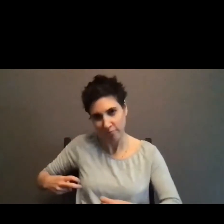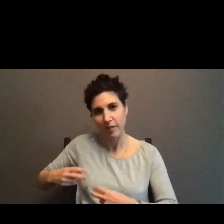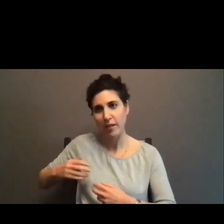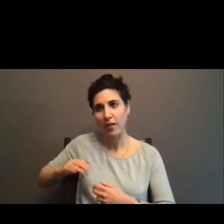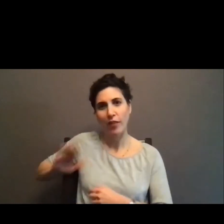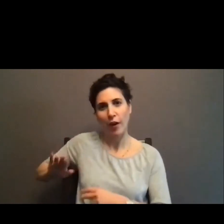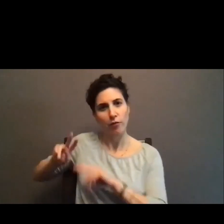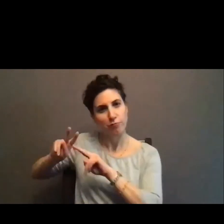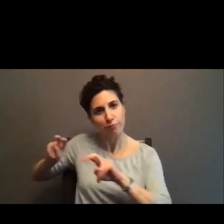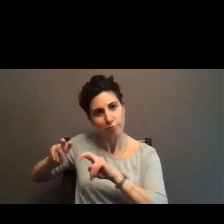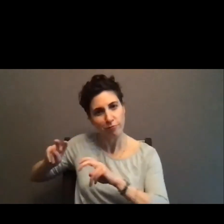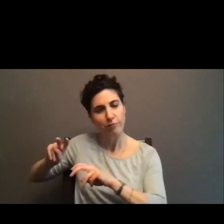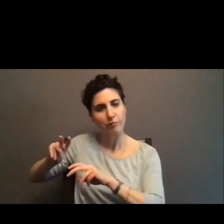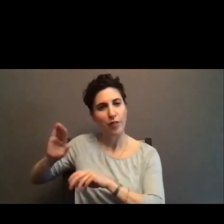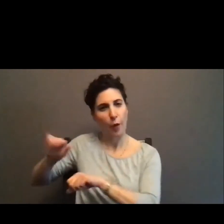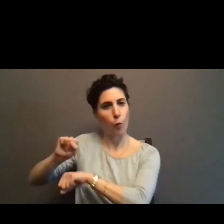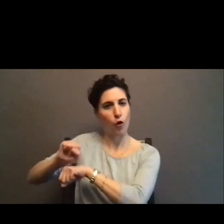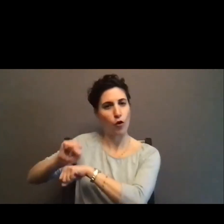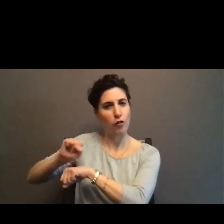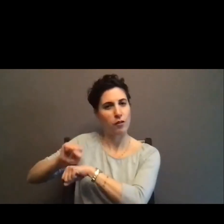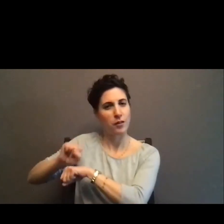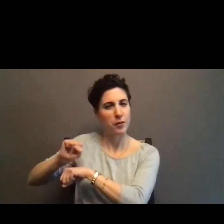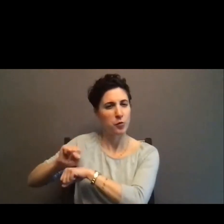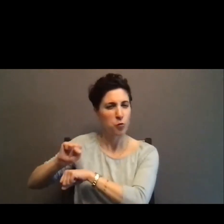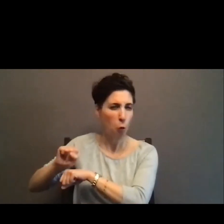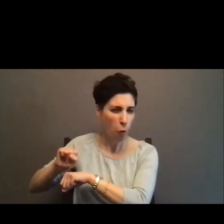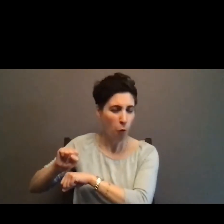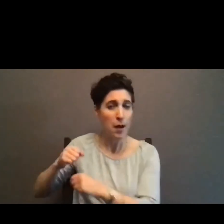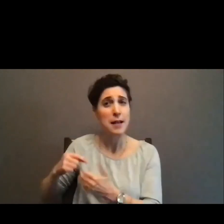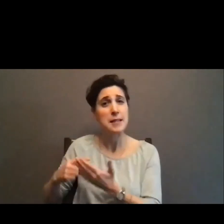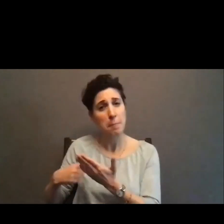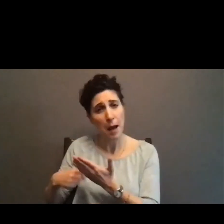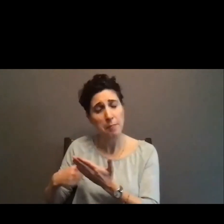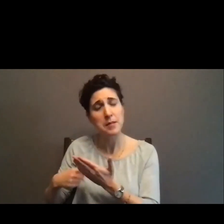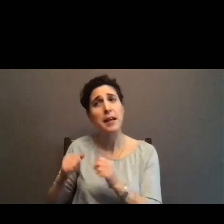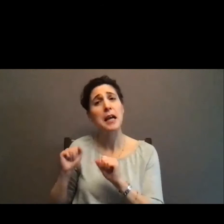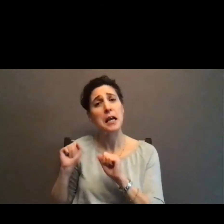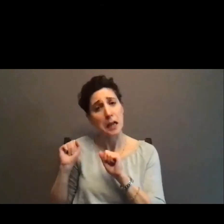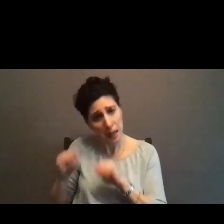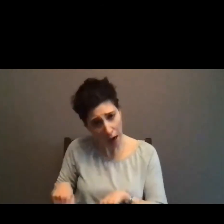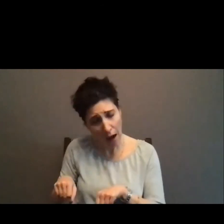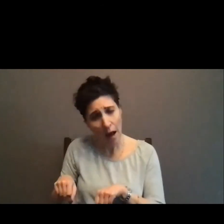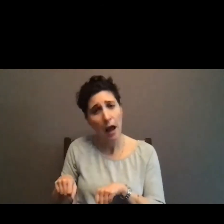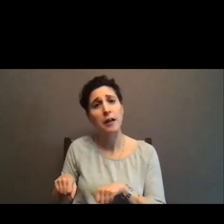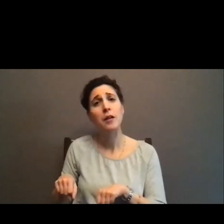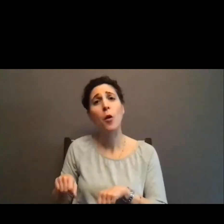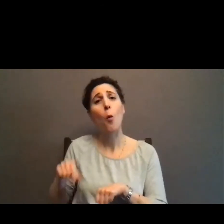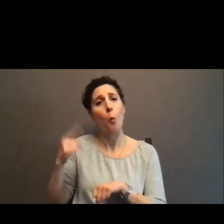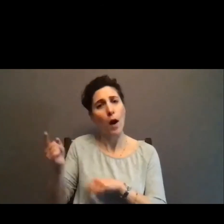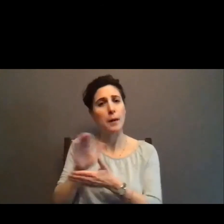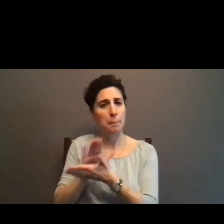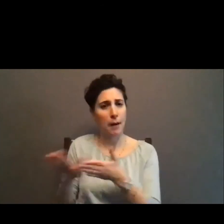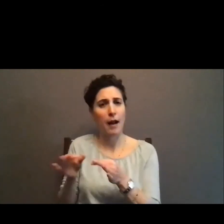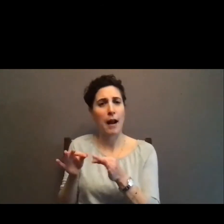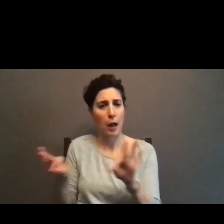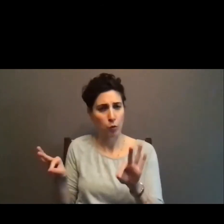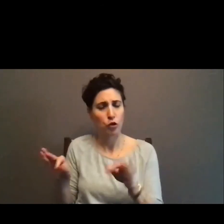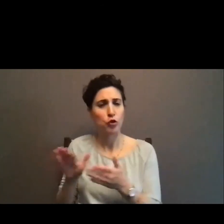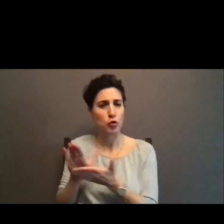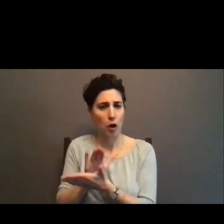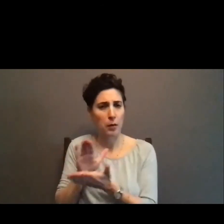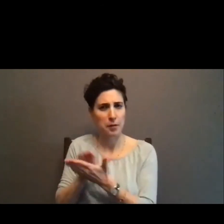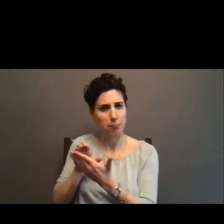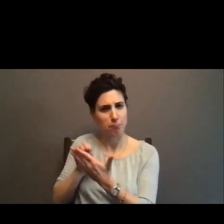in some cases we can do just one document, um, but in others we may